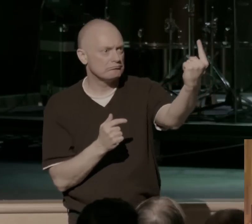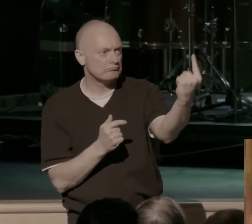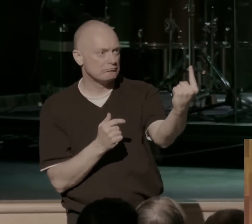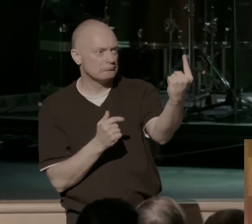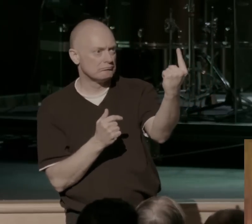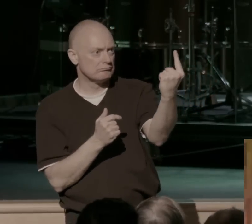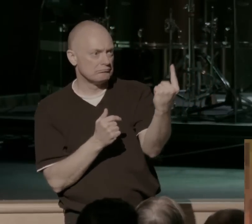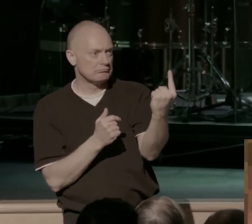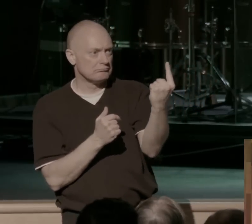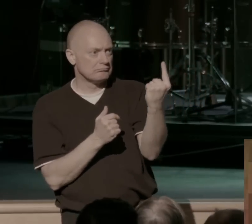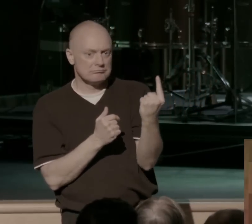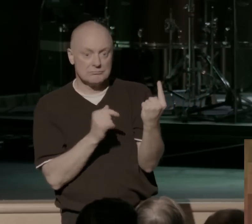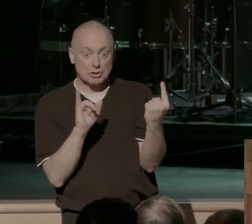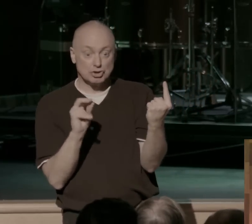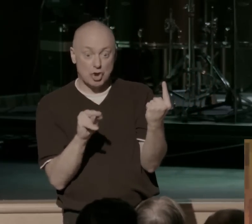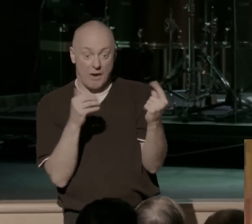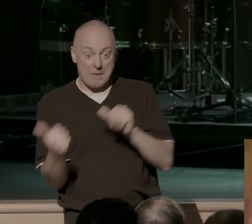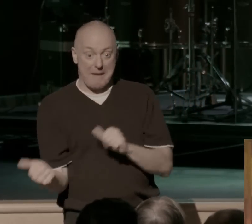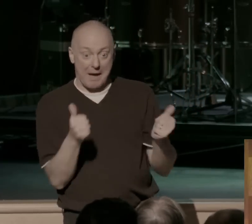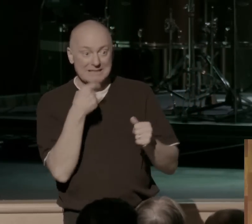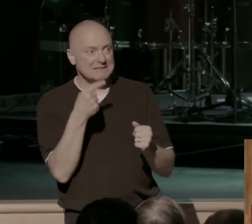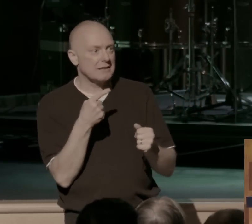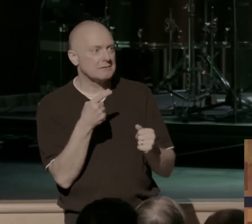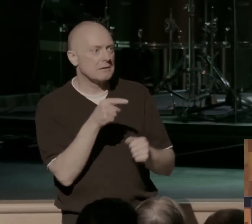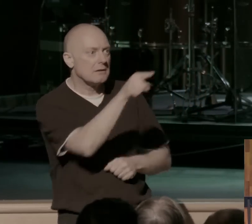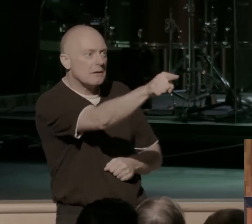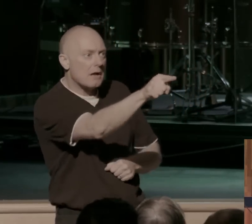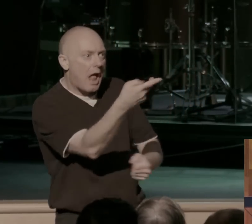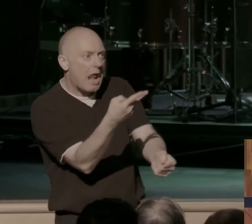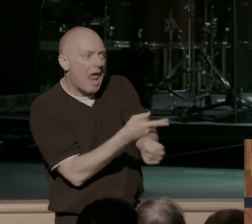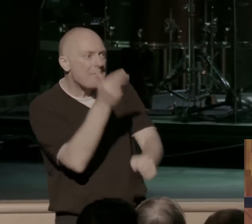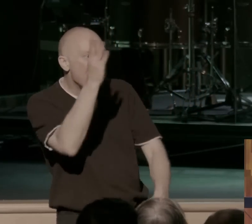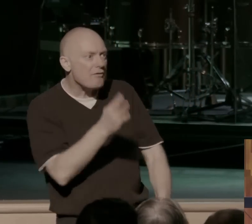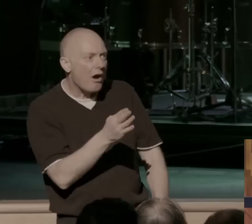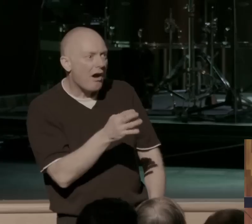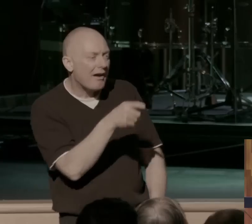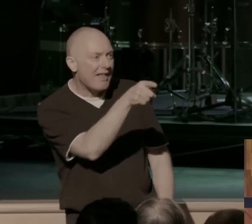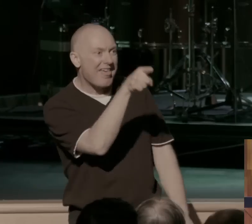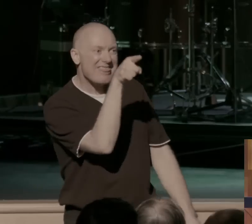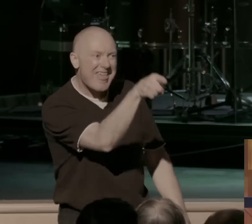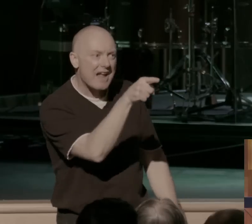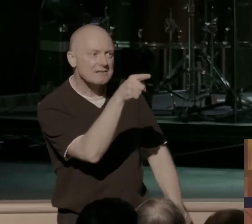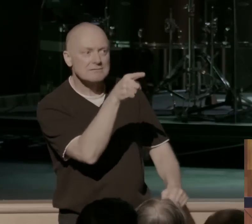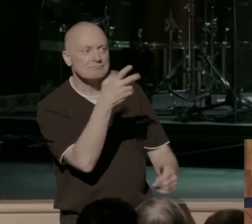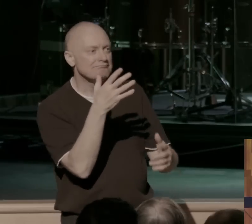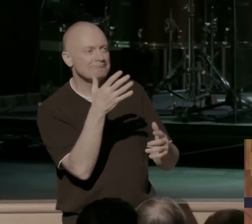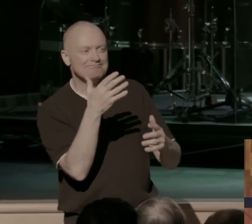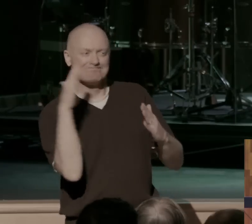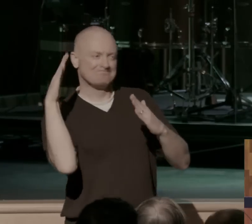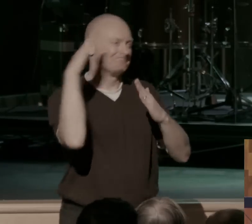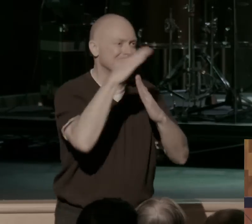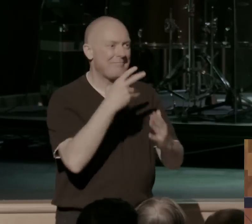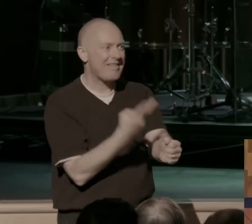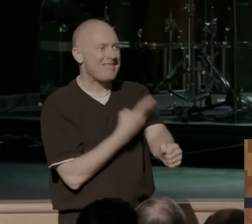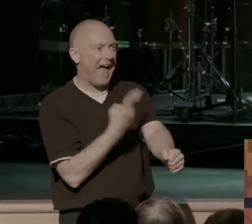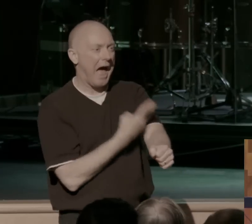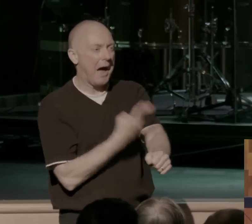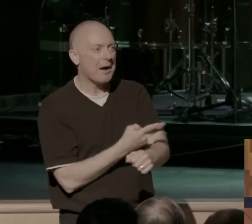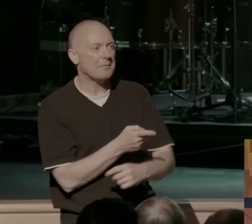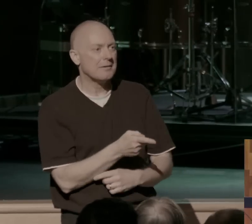And you hear John the Baptist saying, here's the lamb of God. Here's the ultimate lamb. Here's a lamb that can answer for all,